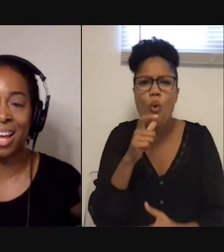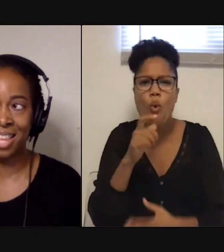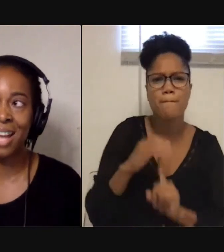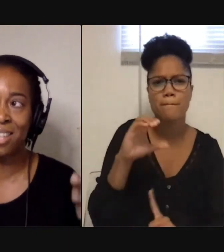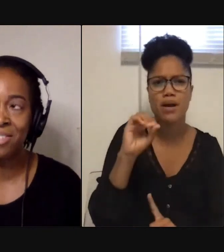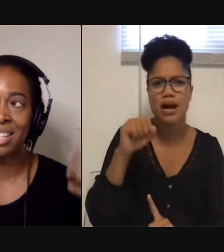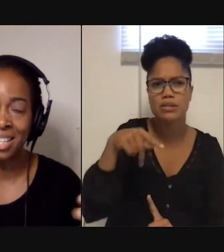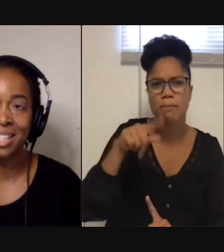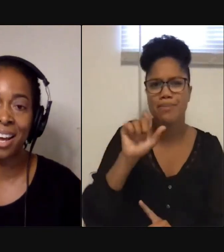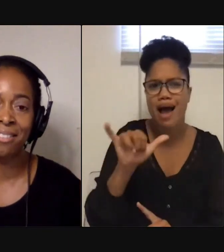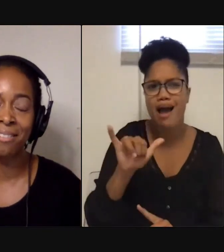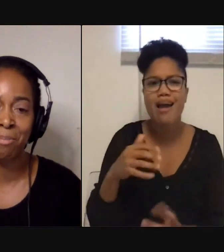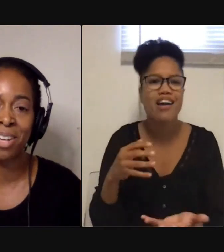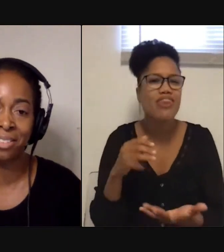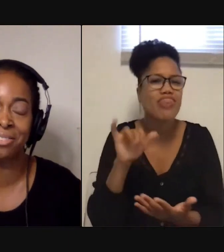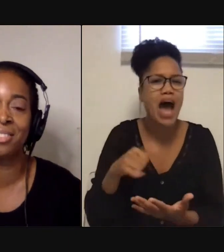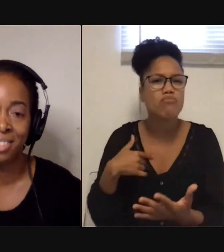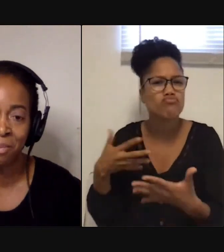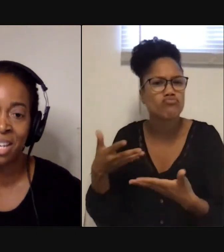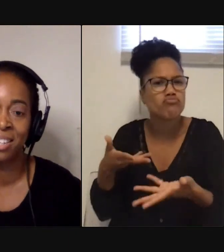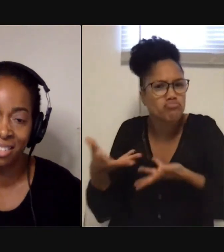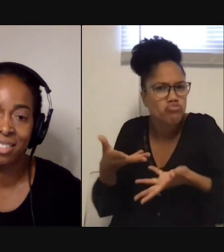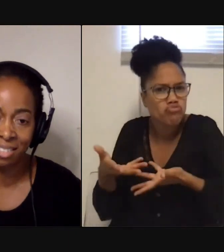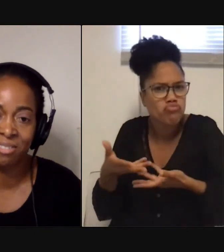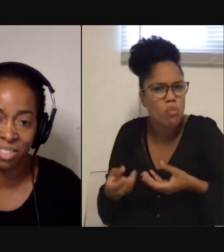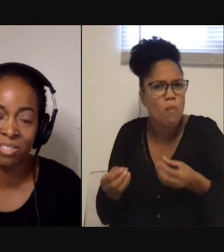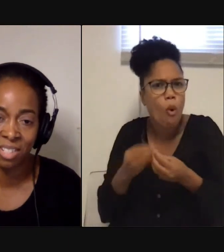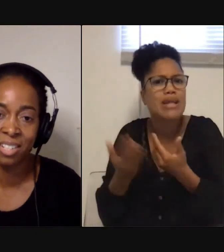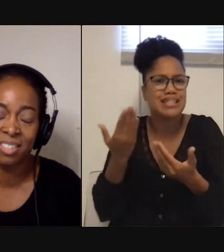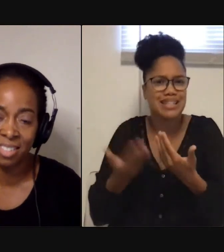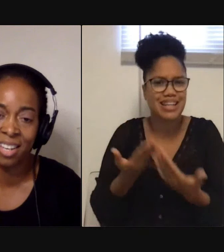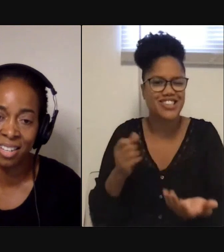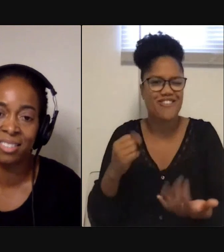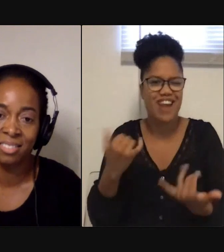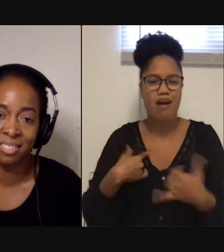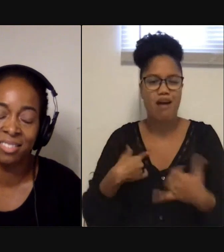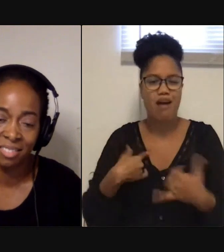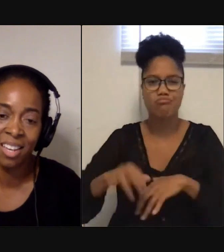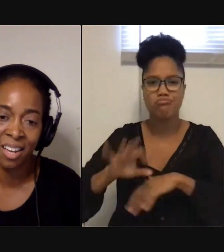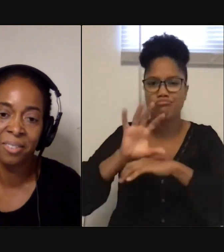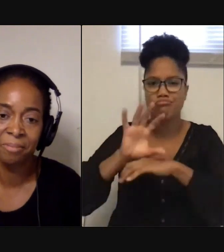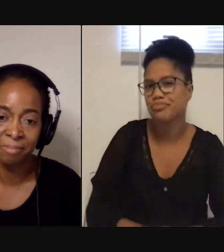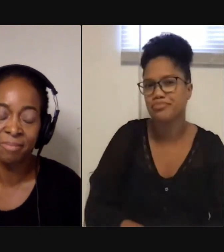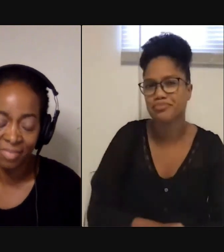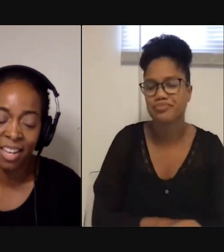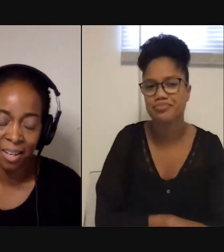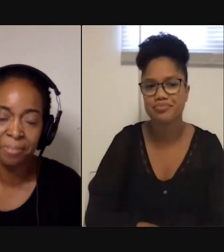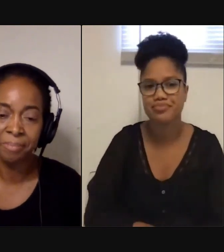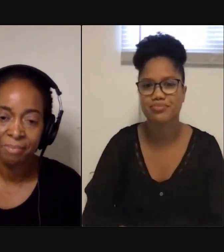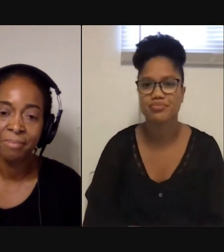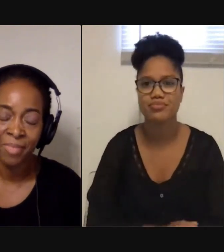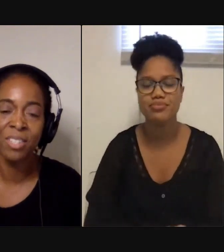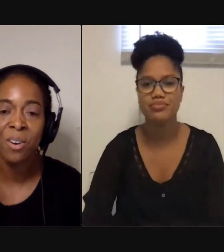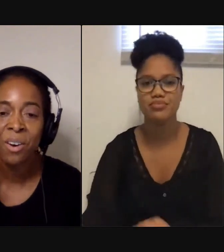I definitely think that rubbed off on me for sure. Yeah. Yeah. Yeah. Yeah.